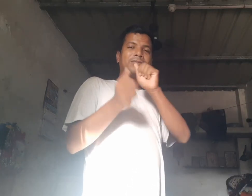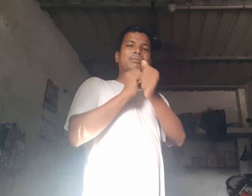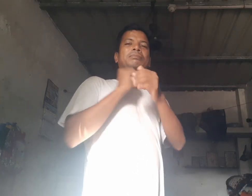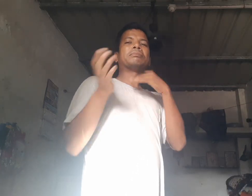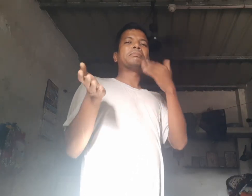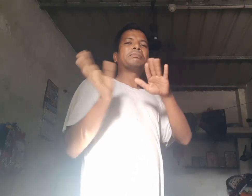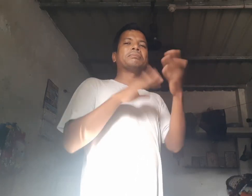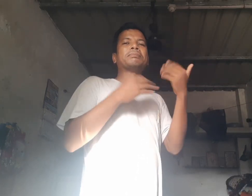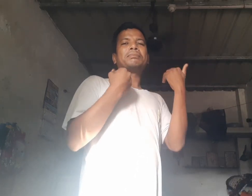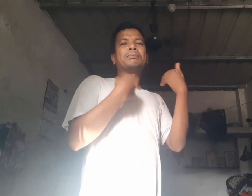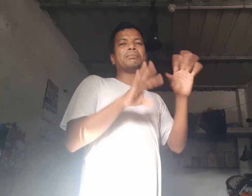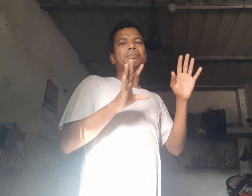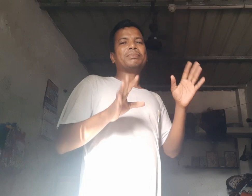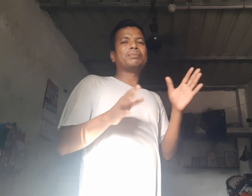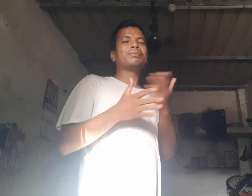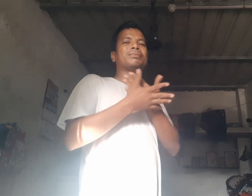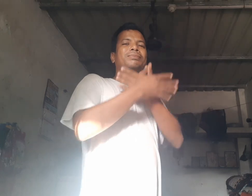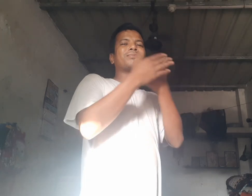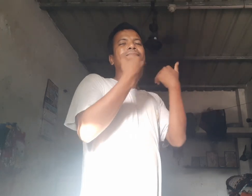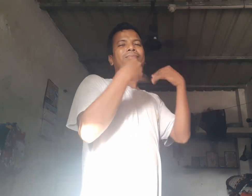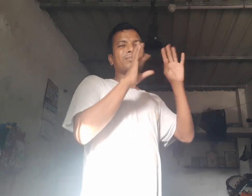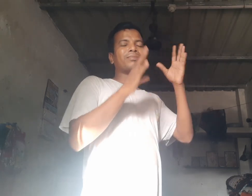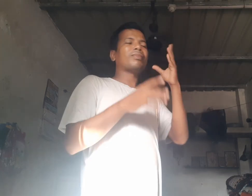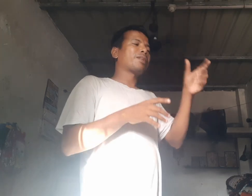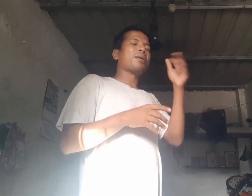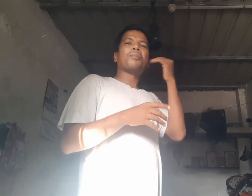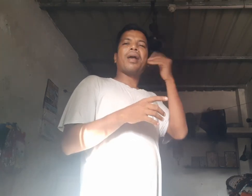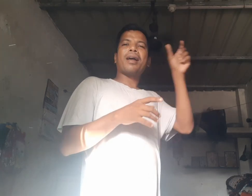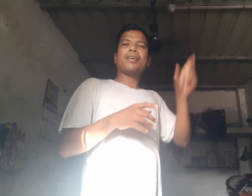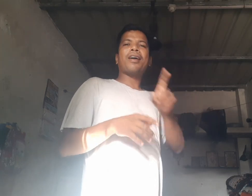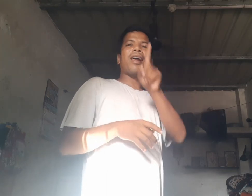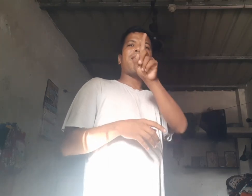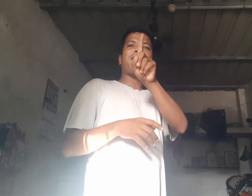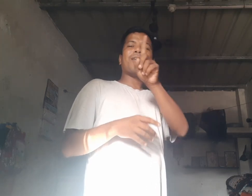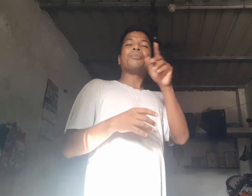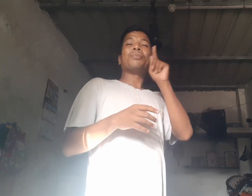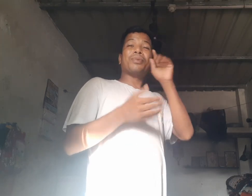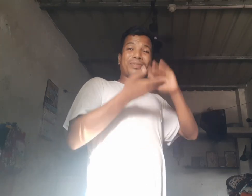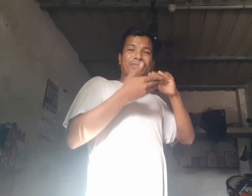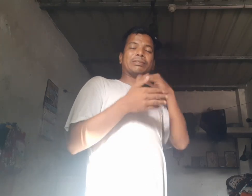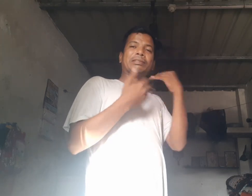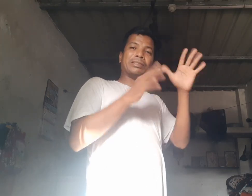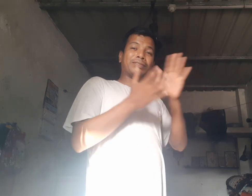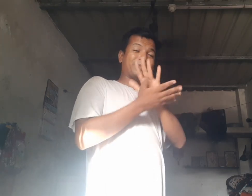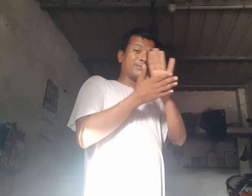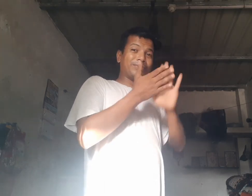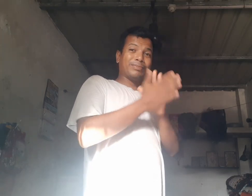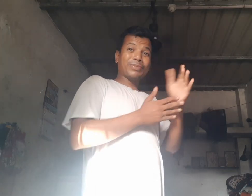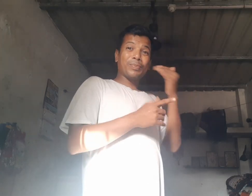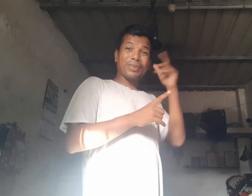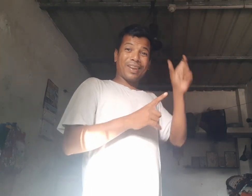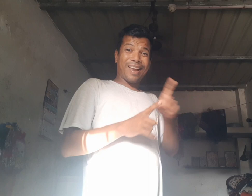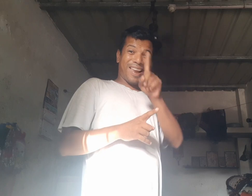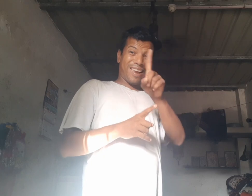in the love you